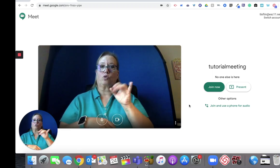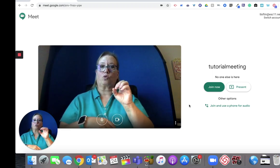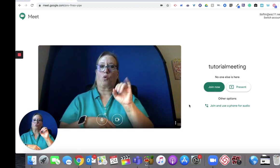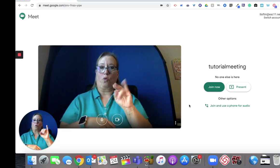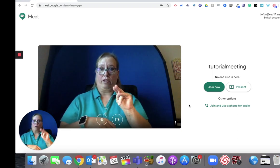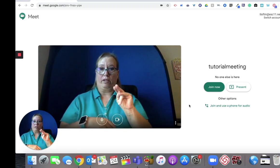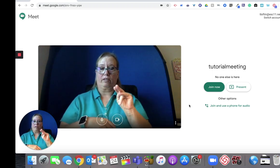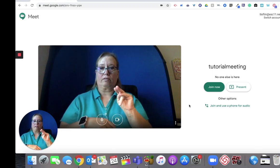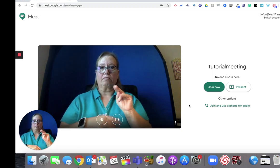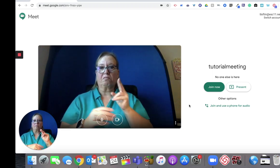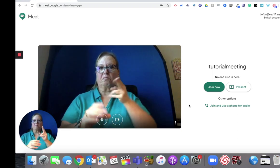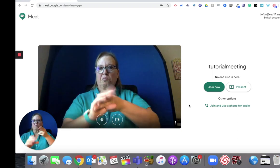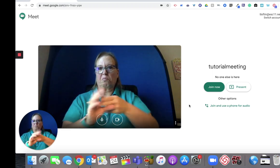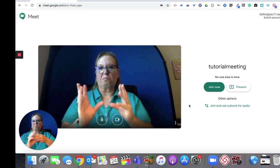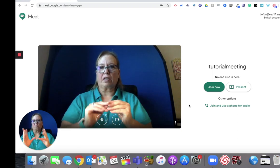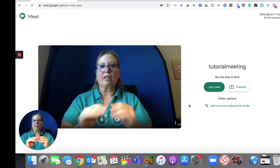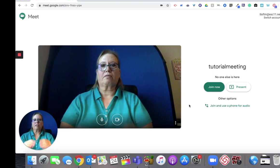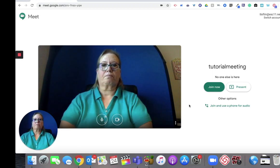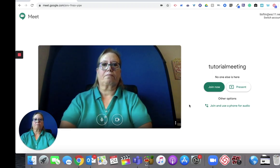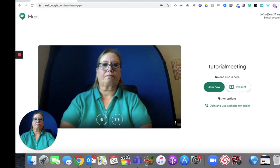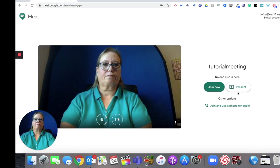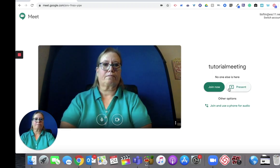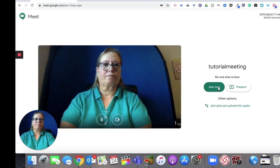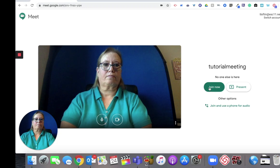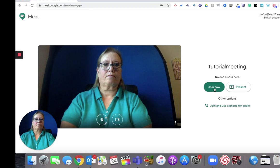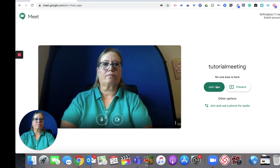I need to click join. And that way I can join the meeting.